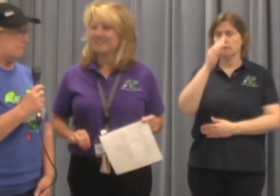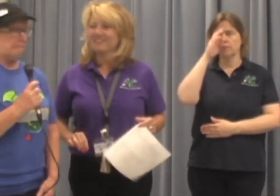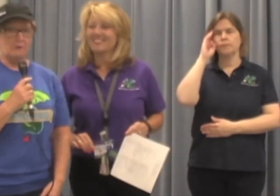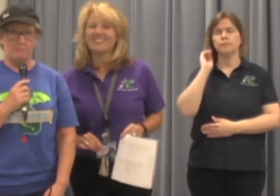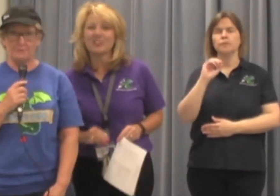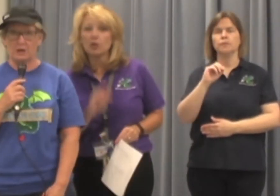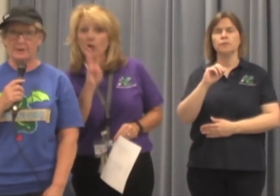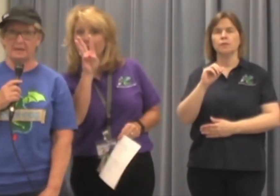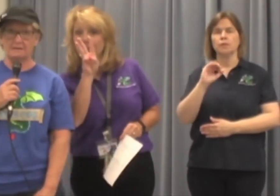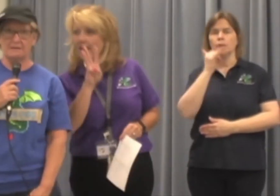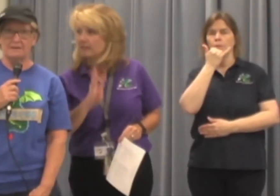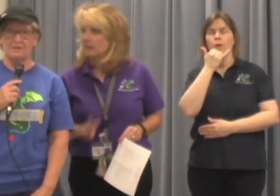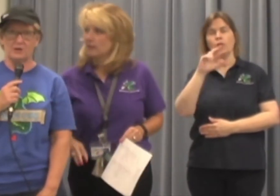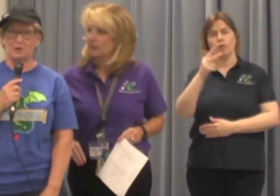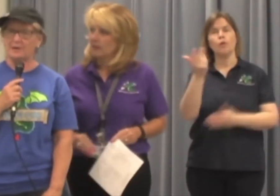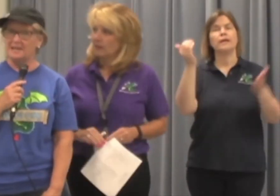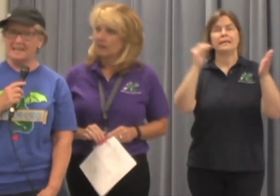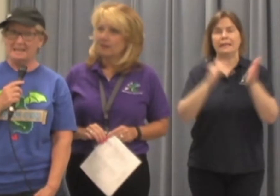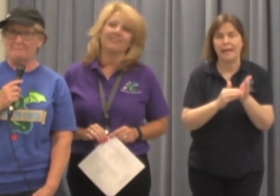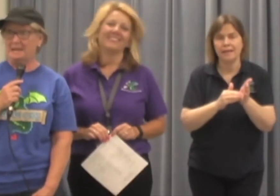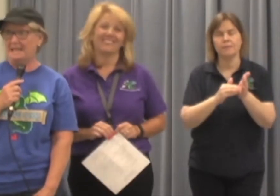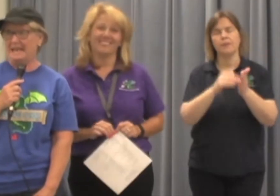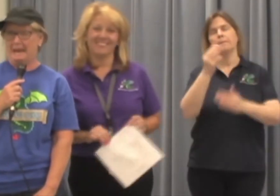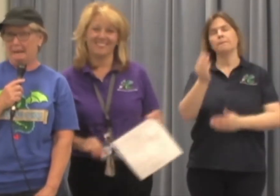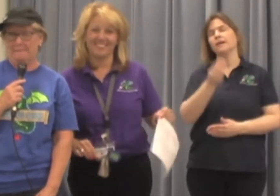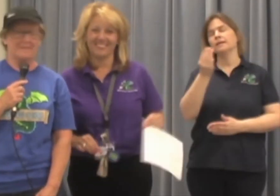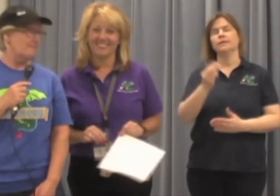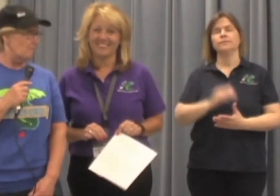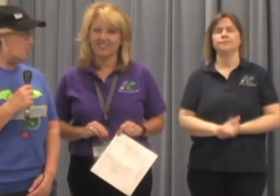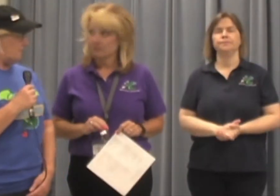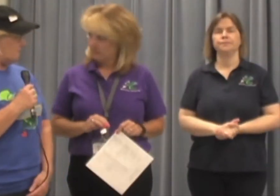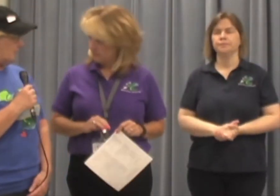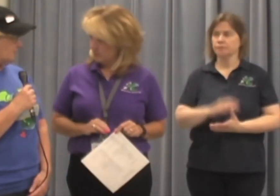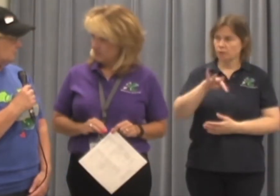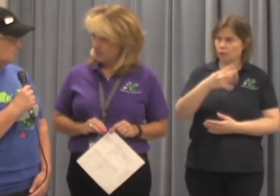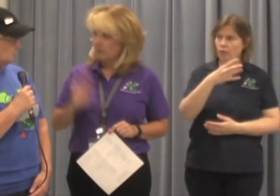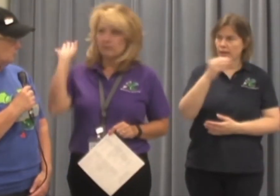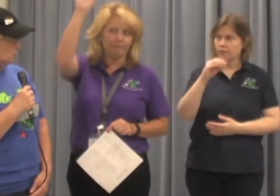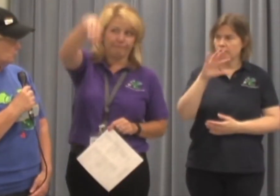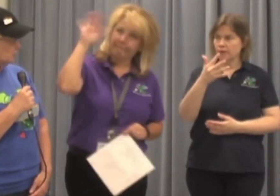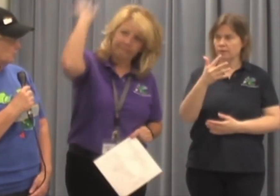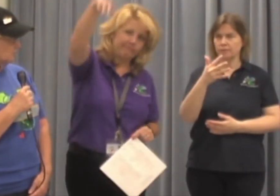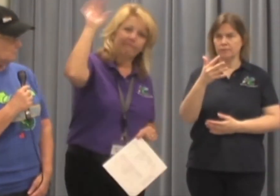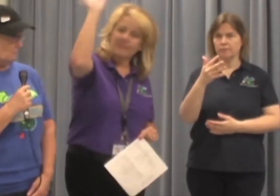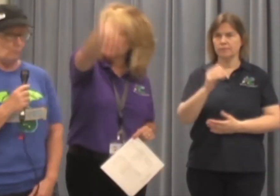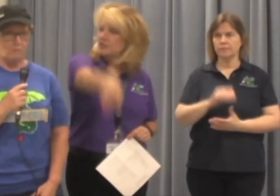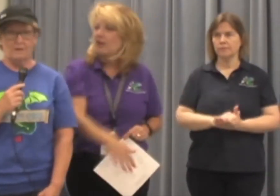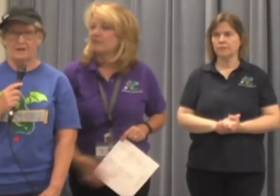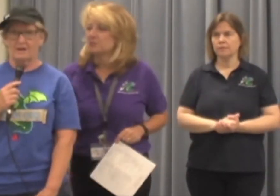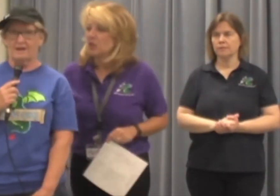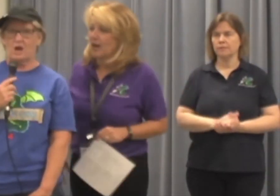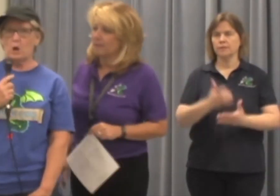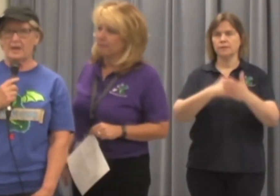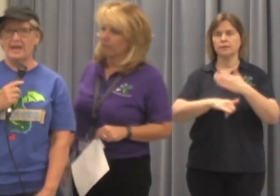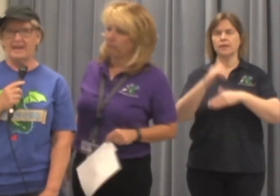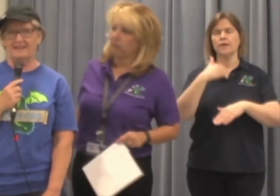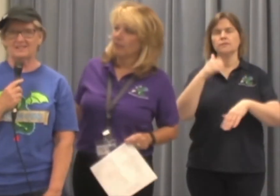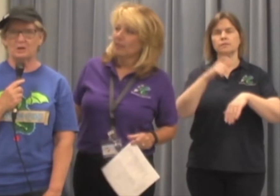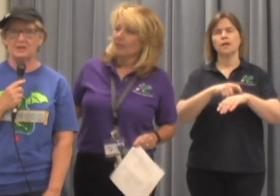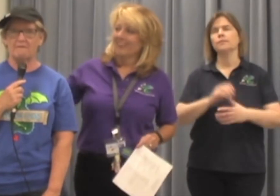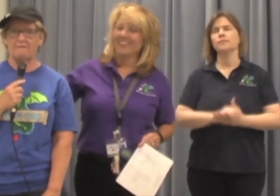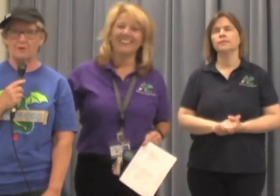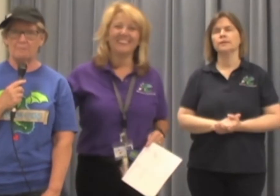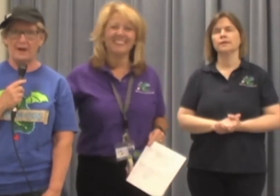is? Yep. Oh, sorry. Third grade again, Monday. 4th and 5th. They still have some time. Okay.